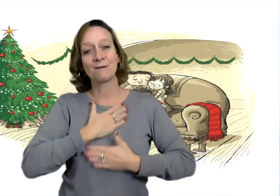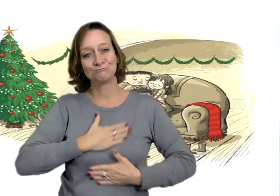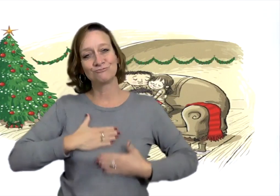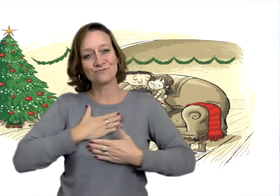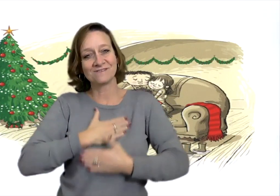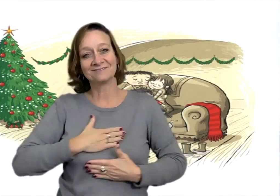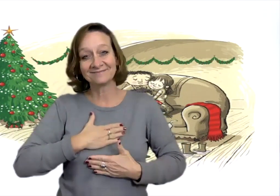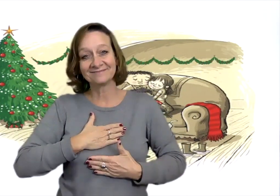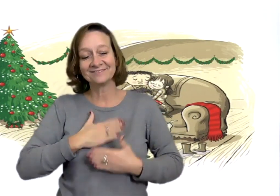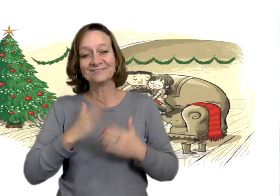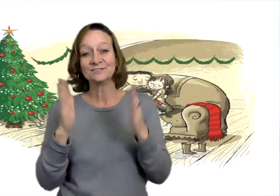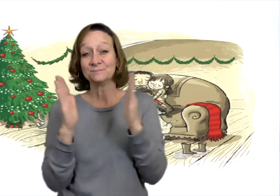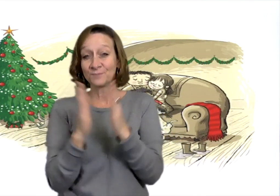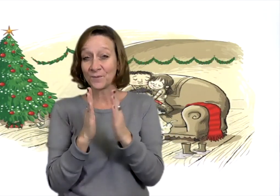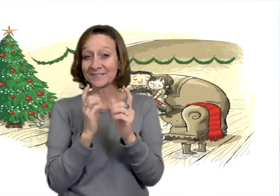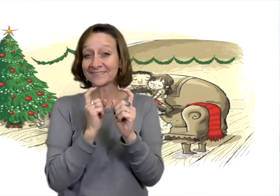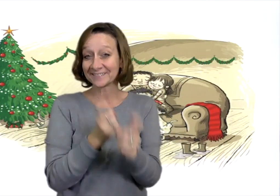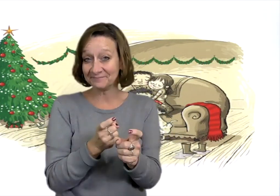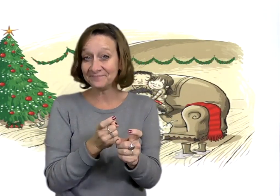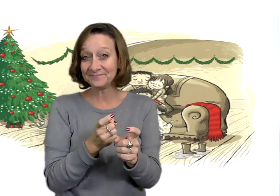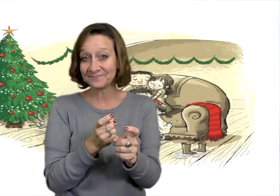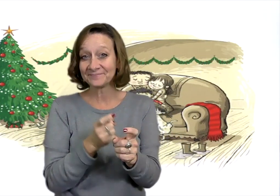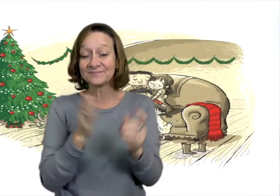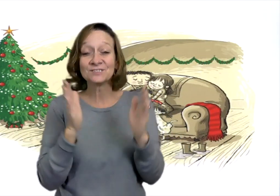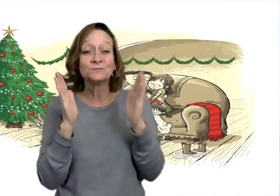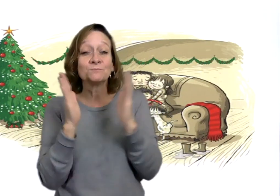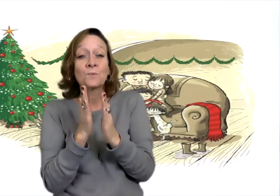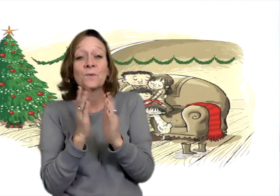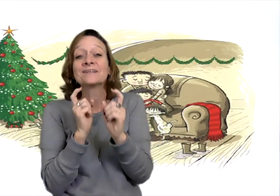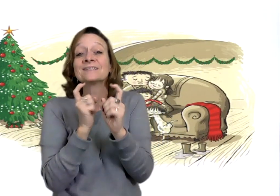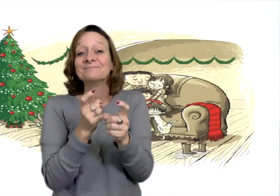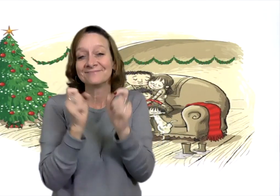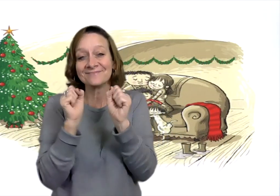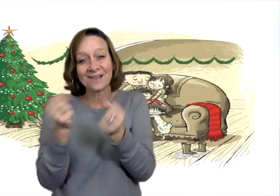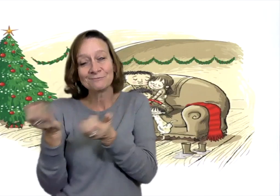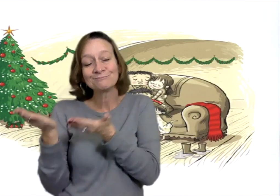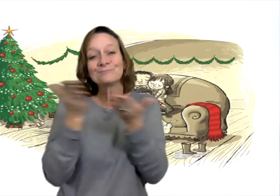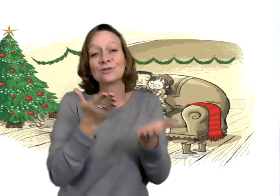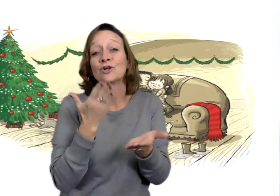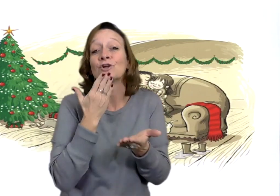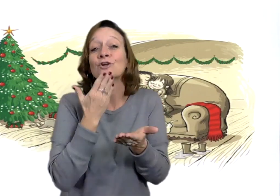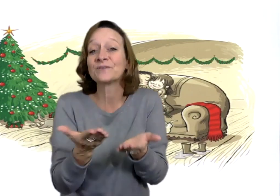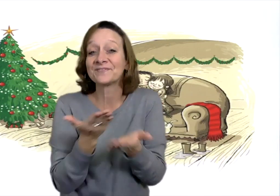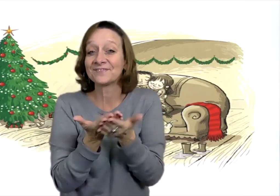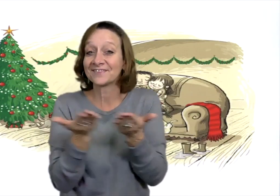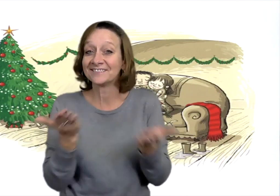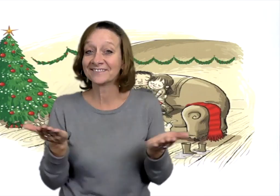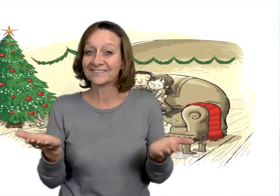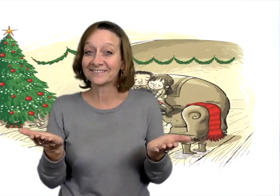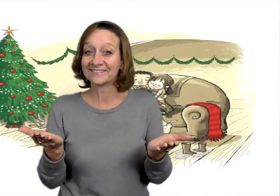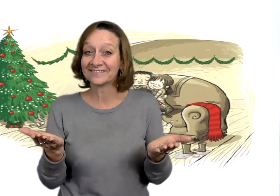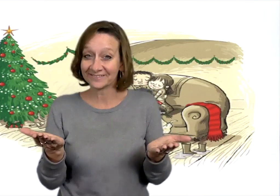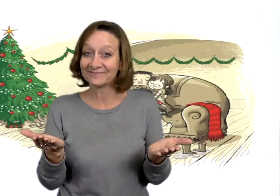tell you, appreciate small gifts. Small gifts can bring very good things.